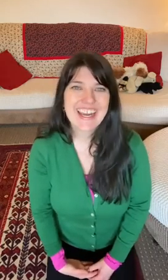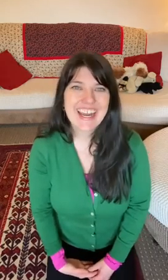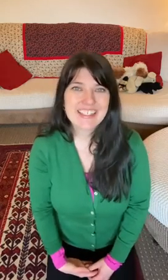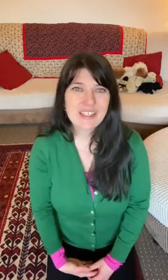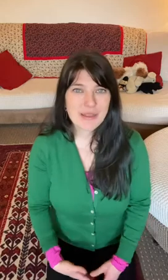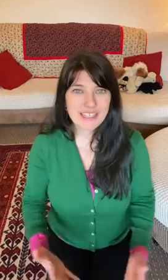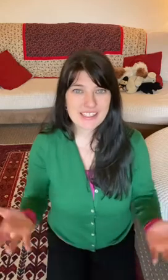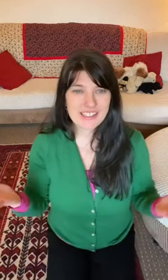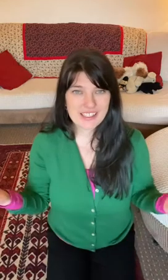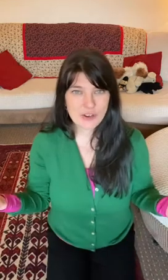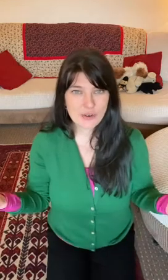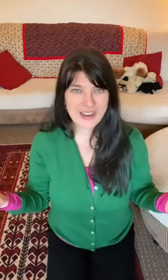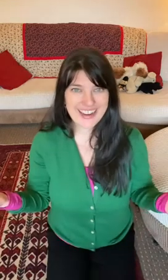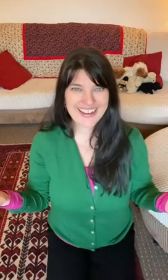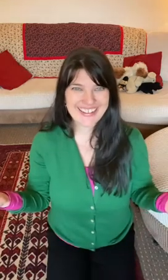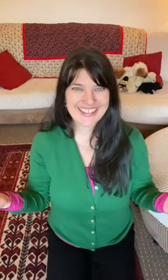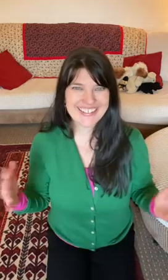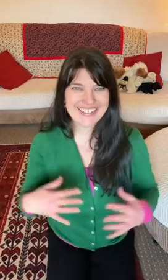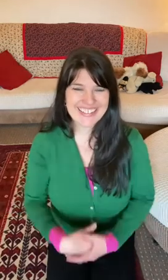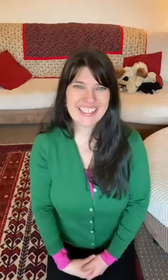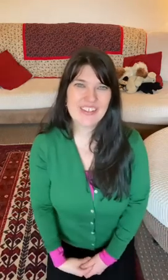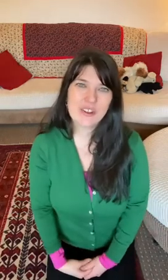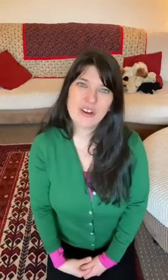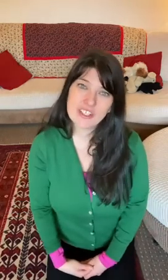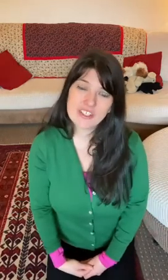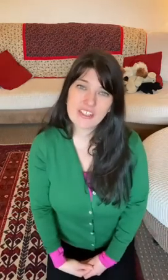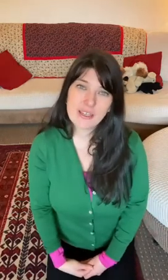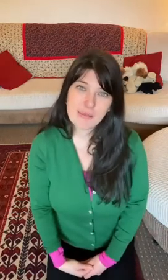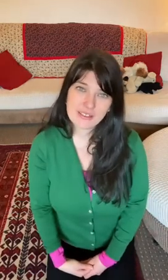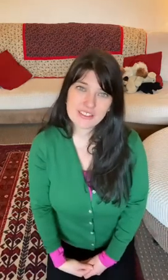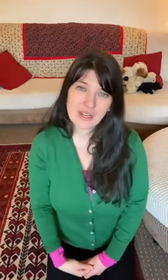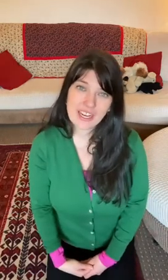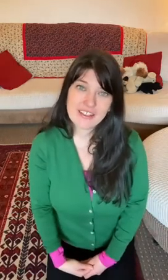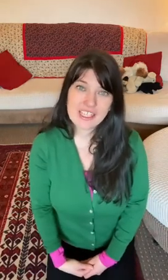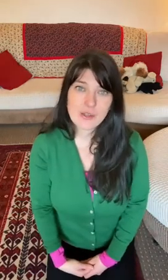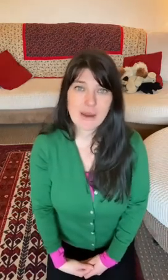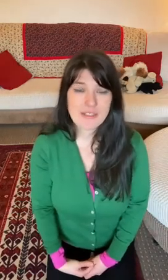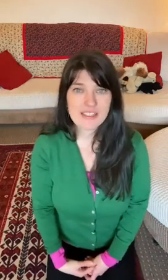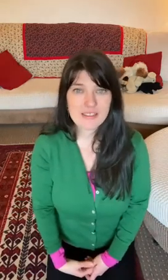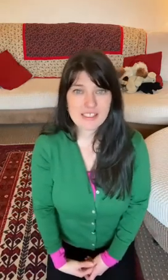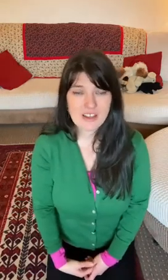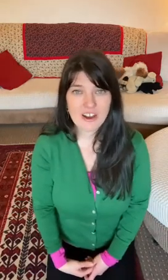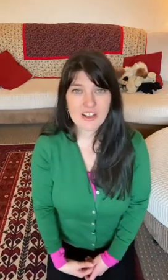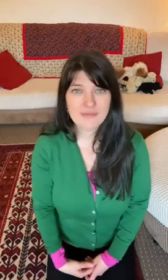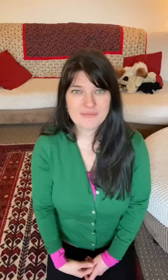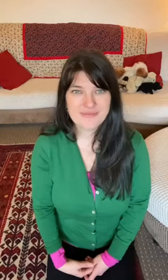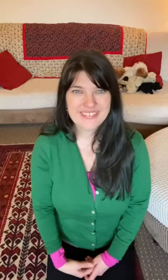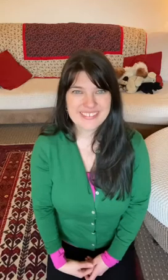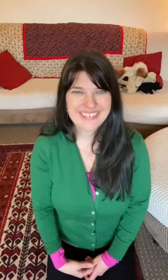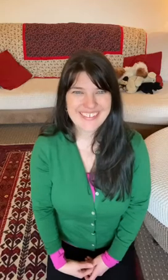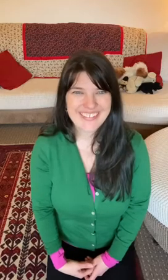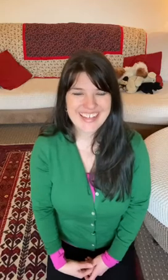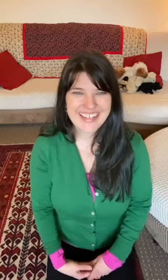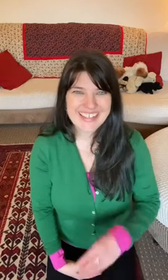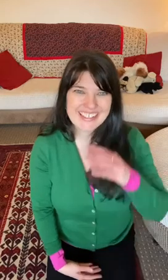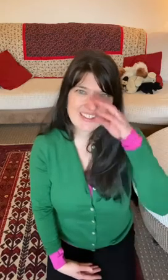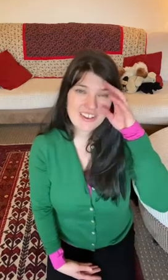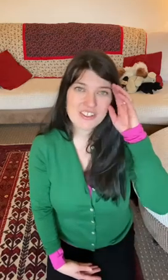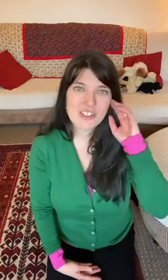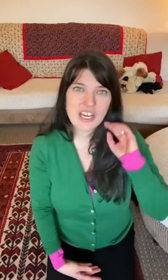to make a snowman, even though eventually they melt away. And that's what happens in this song. Okay. So I'll show you how the